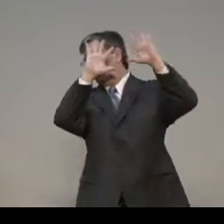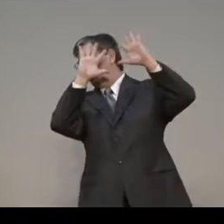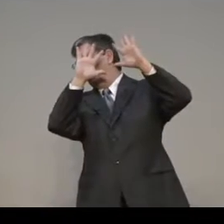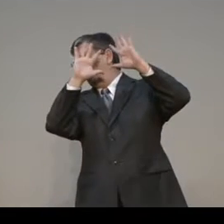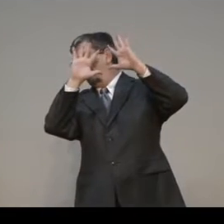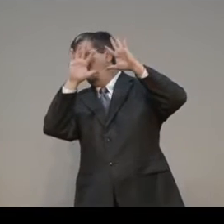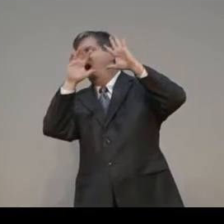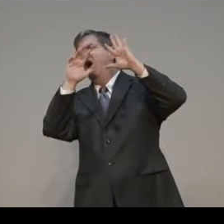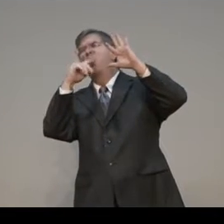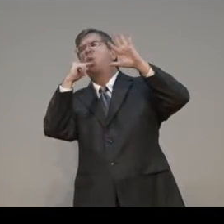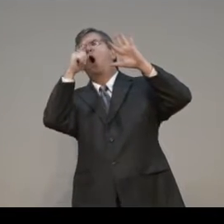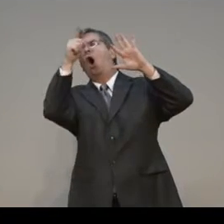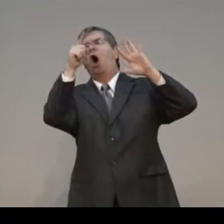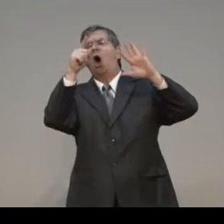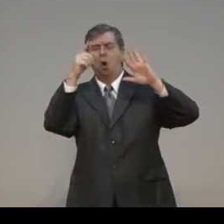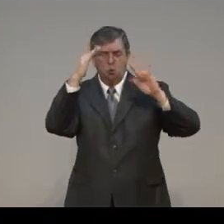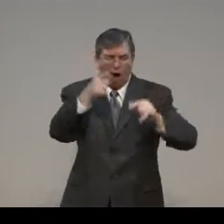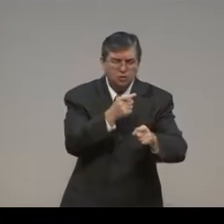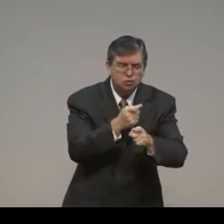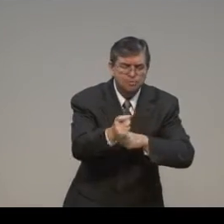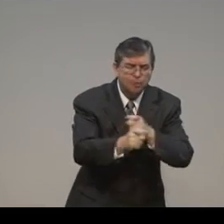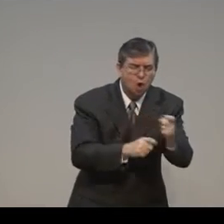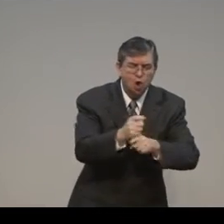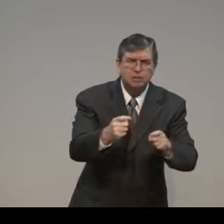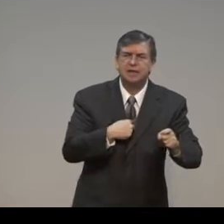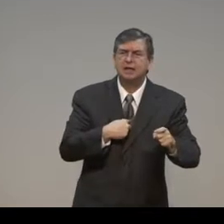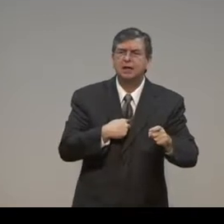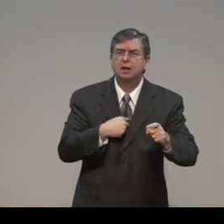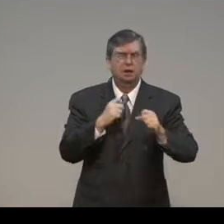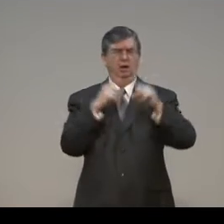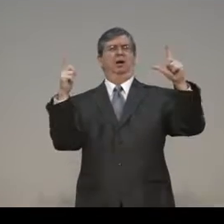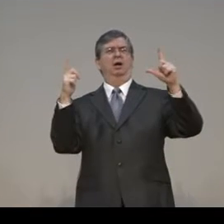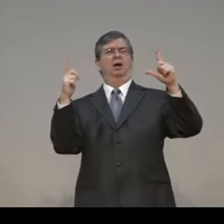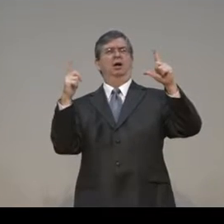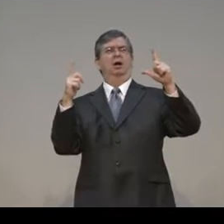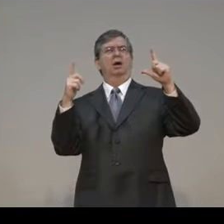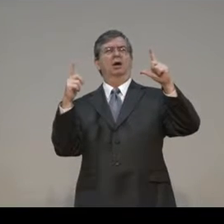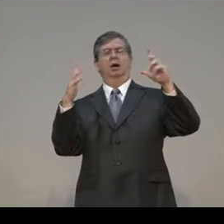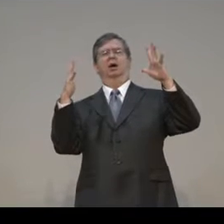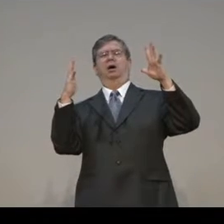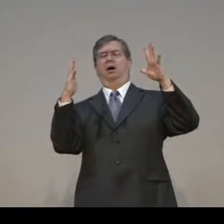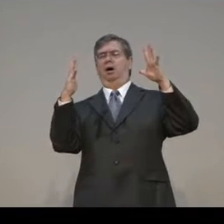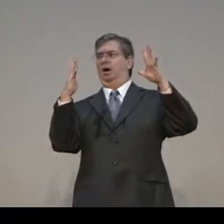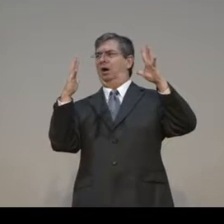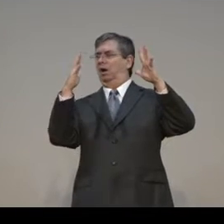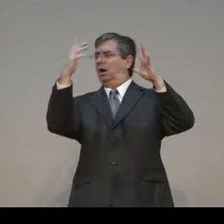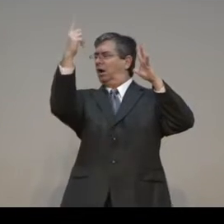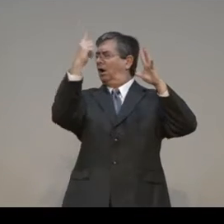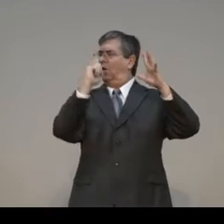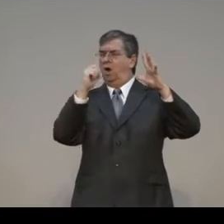But then he was on the road to Damascus, blinded by the light, and God said, you persecute